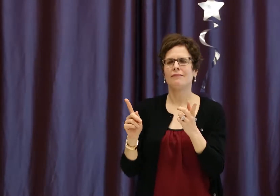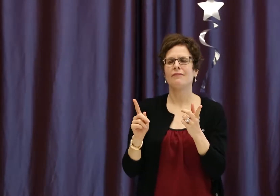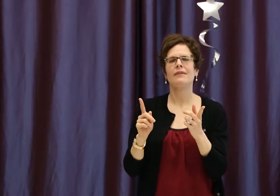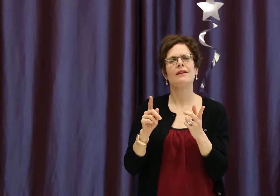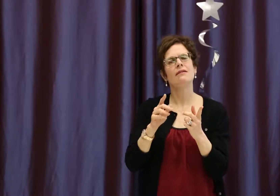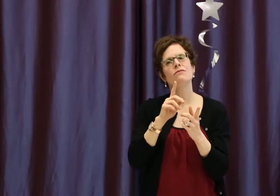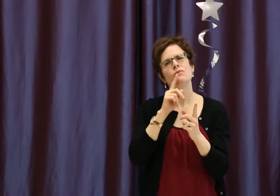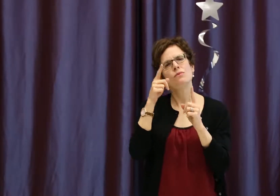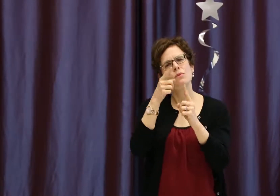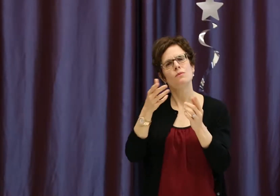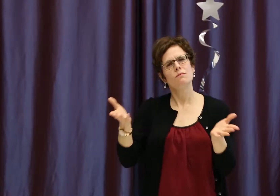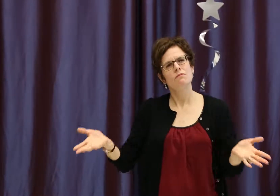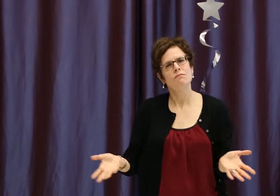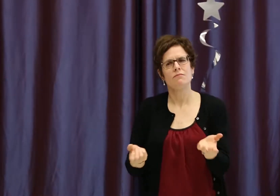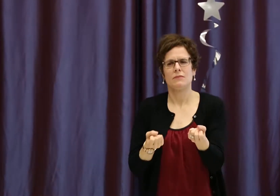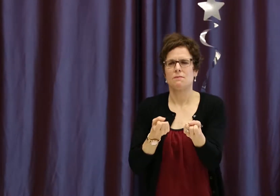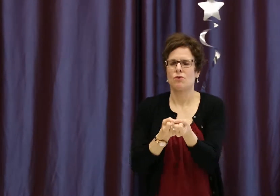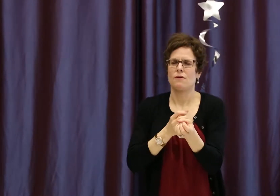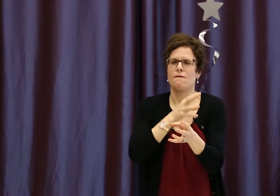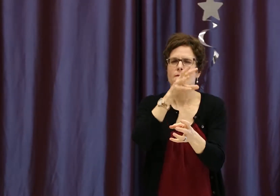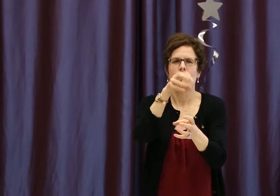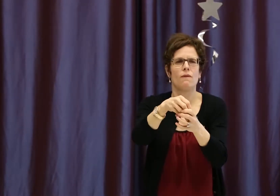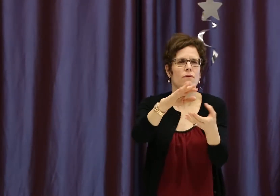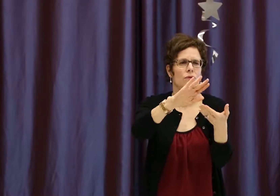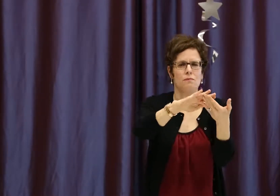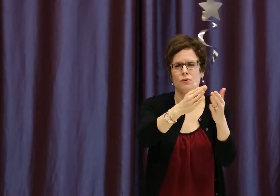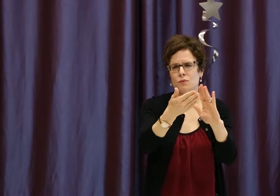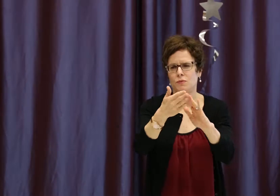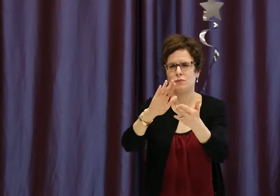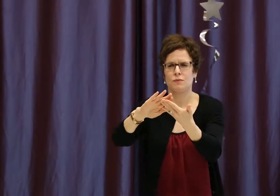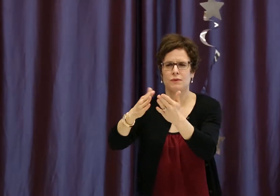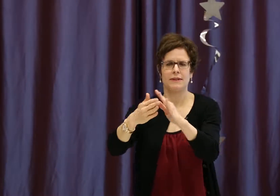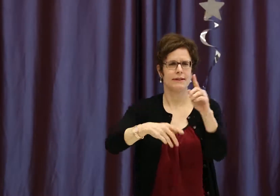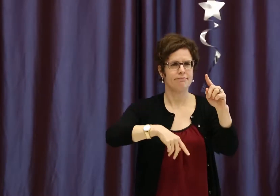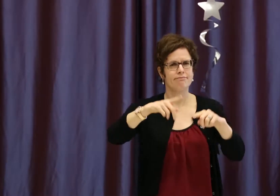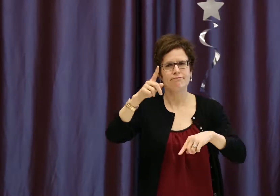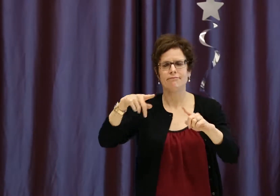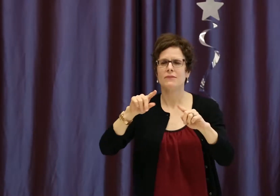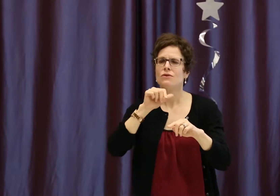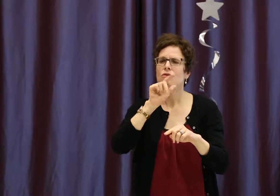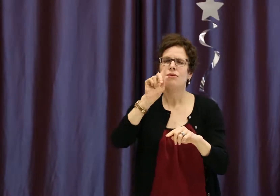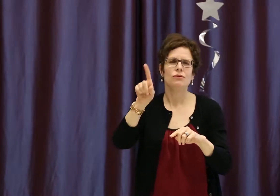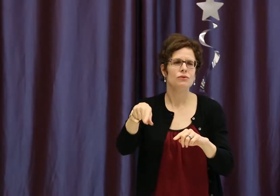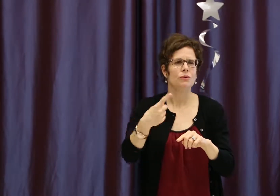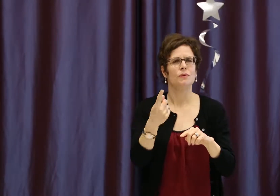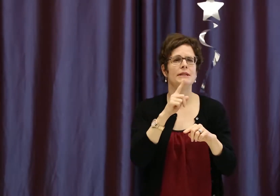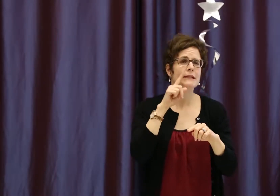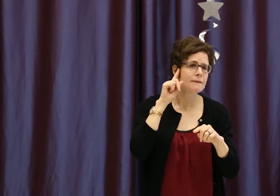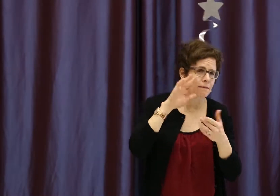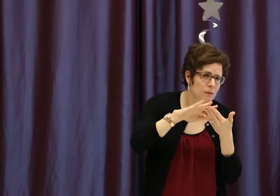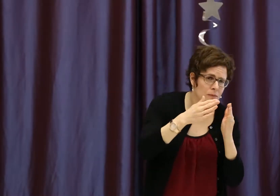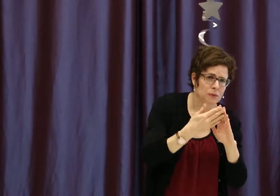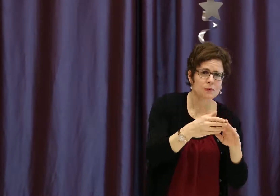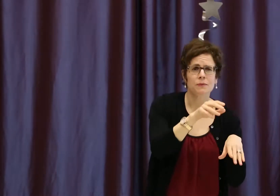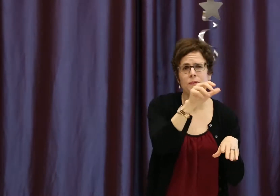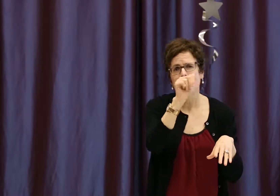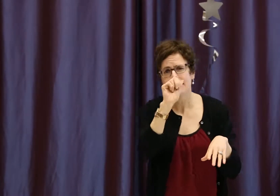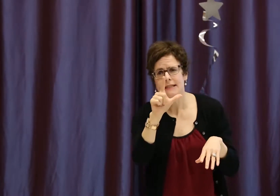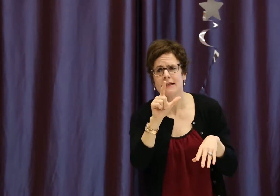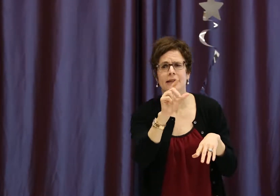hearing children, their diverse backgrounds. And the ultimate goal is to support them in being involved in their